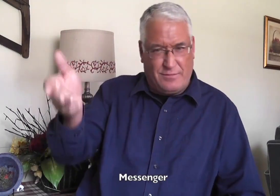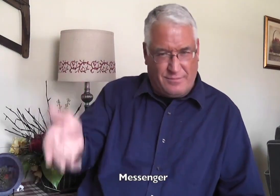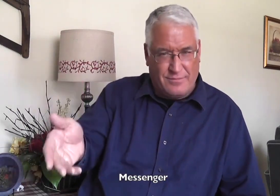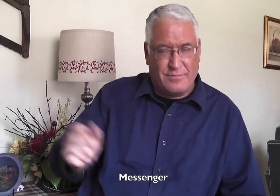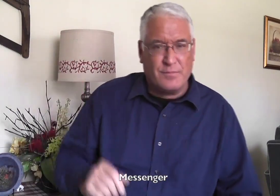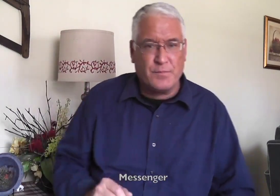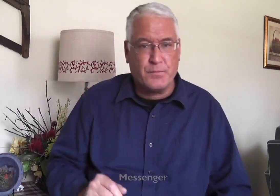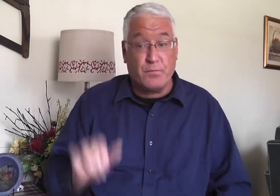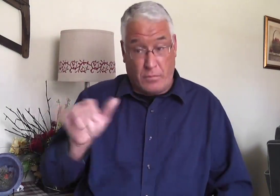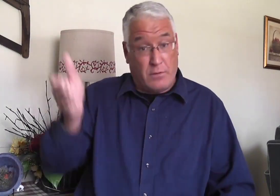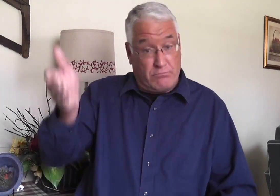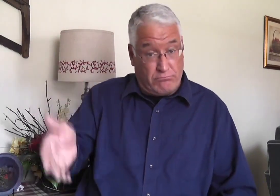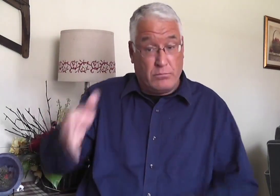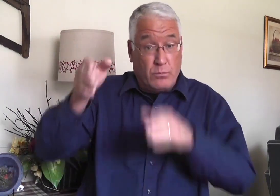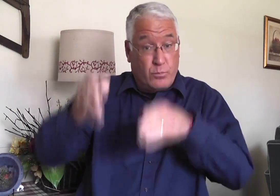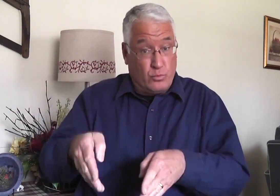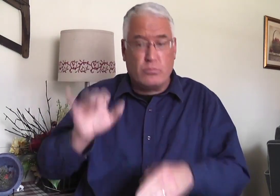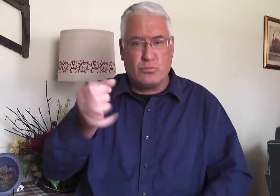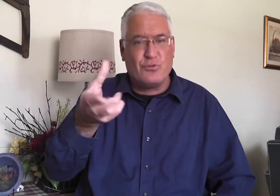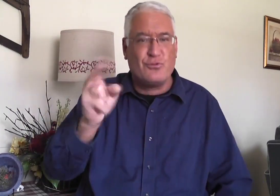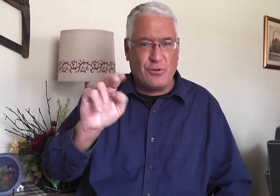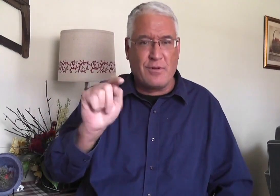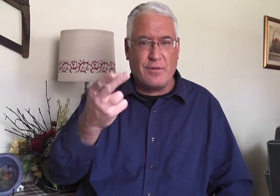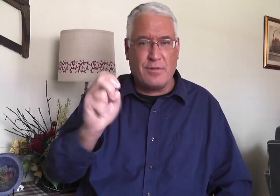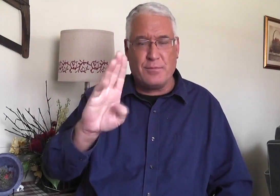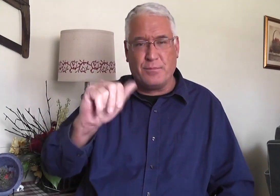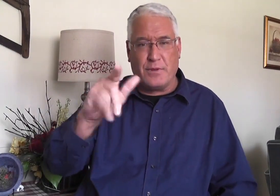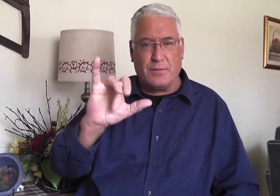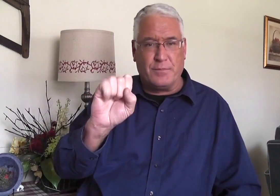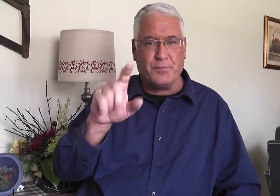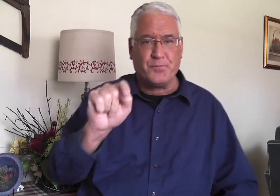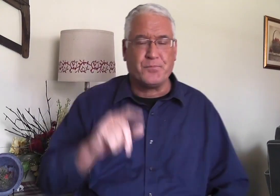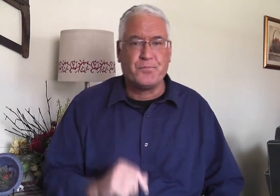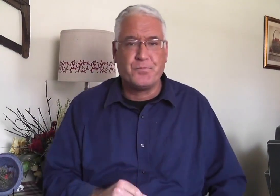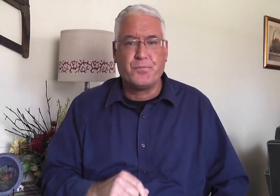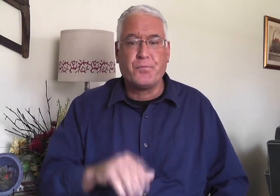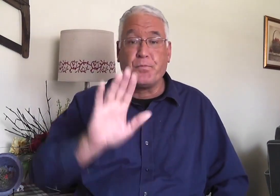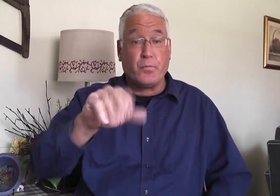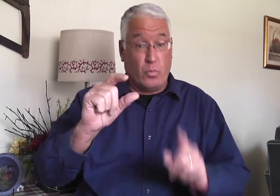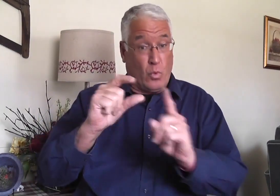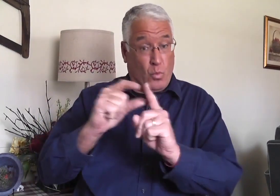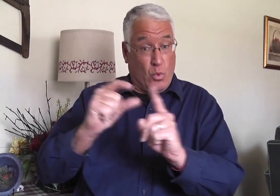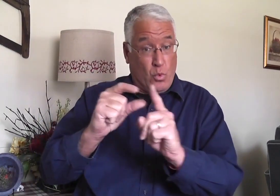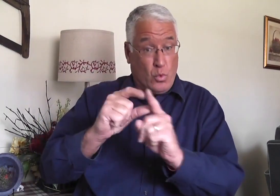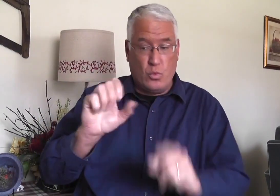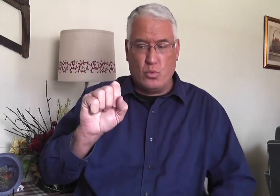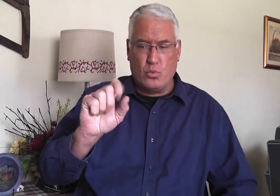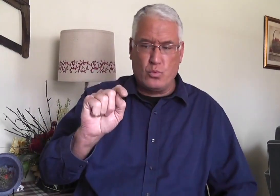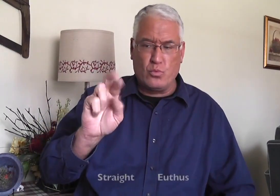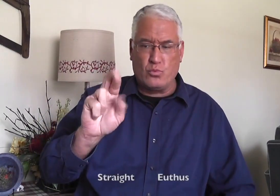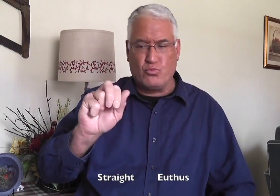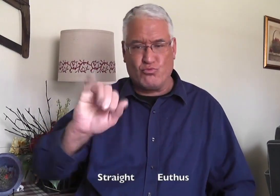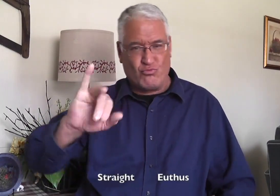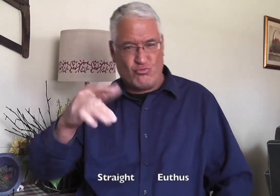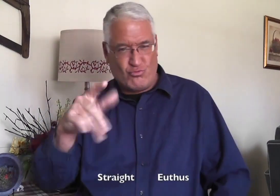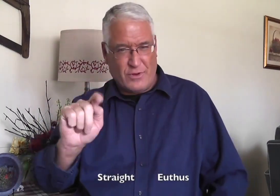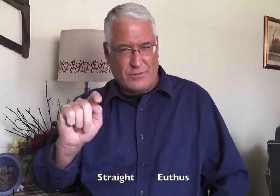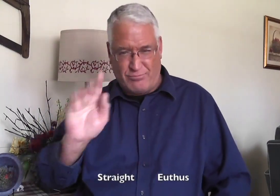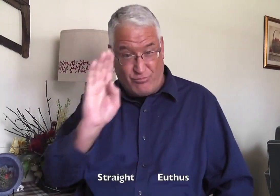coming messenger. And this person would be John the Baptist. The